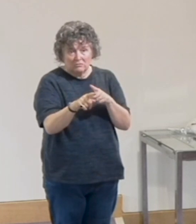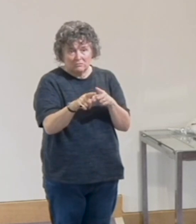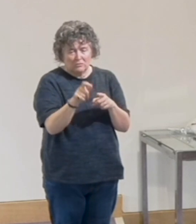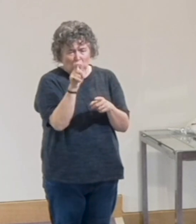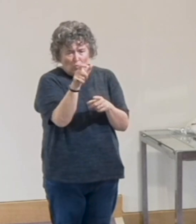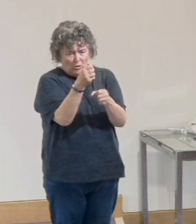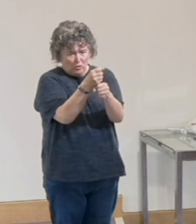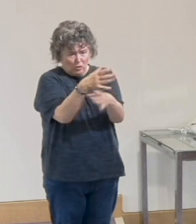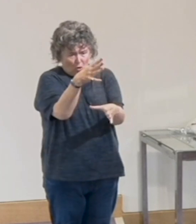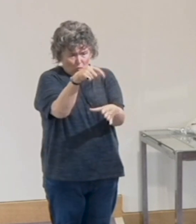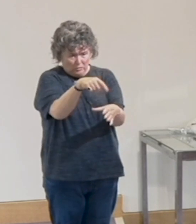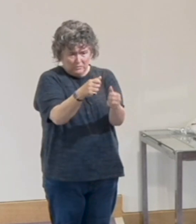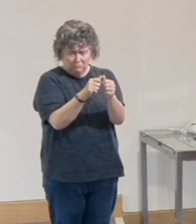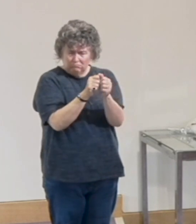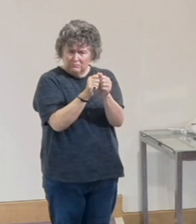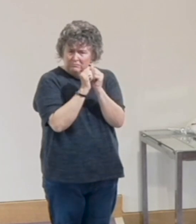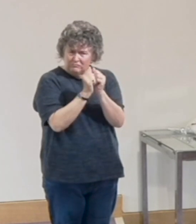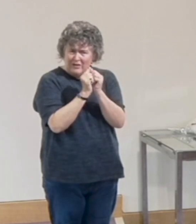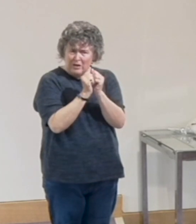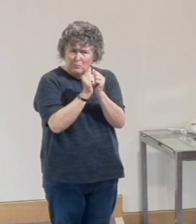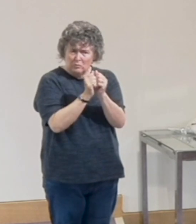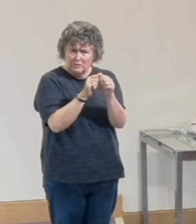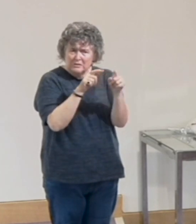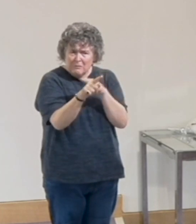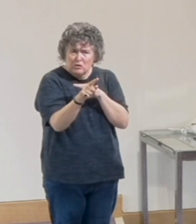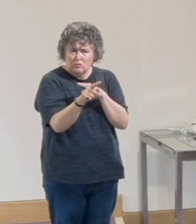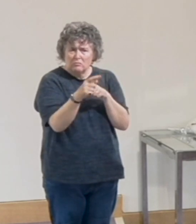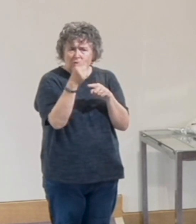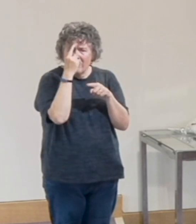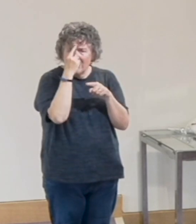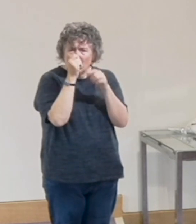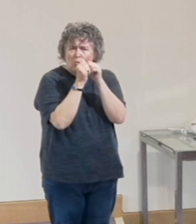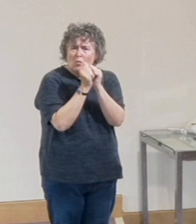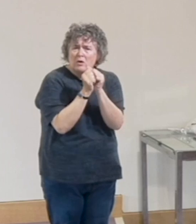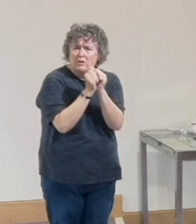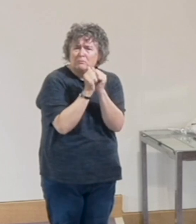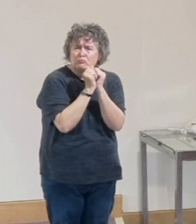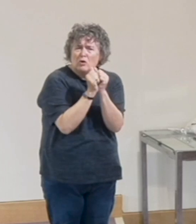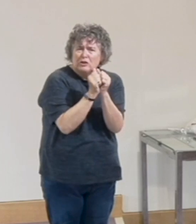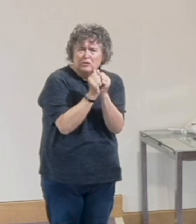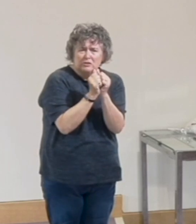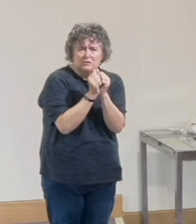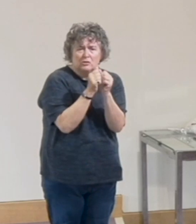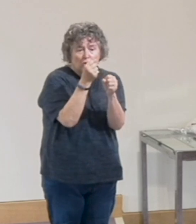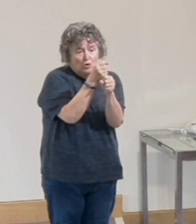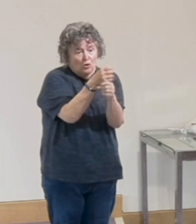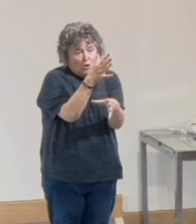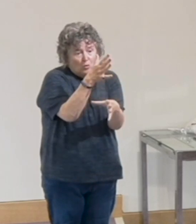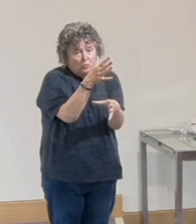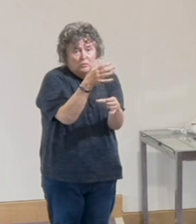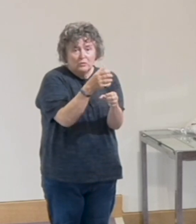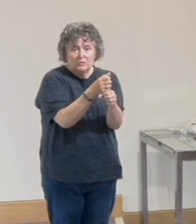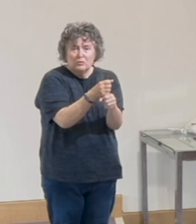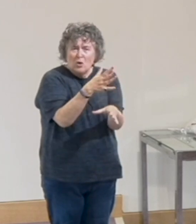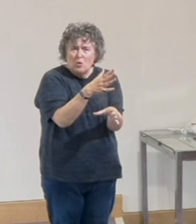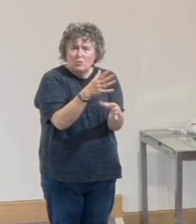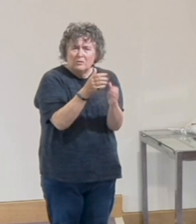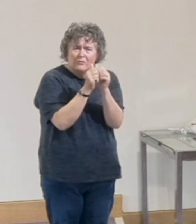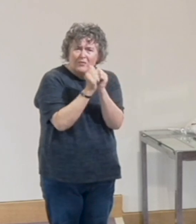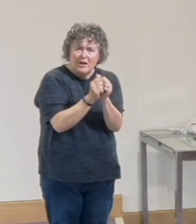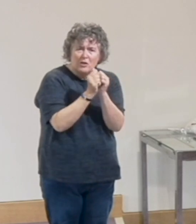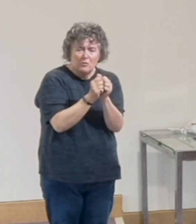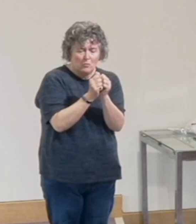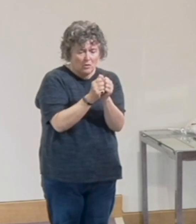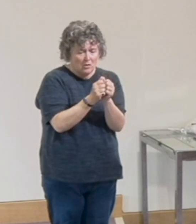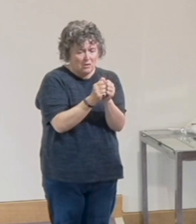is special, isn't it? It makes you think of something very, very precious, something that's very valuable,